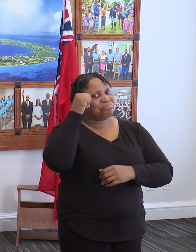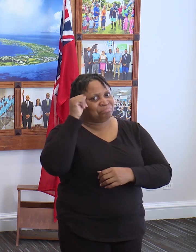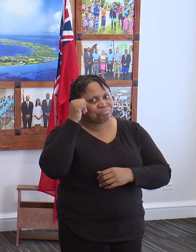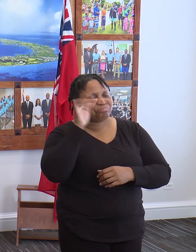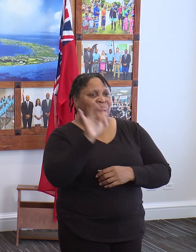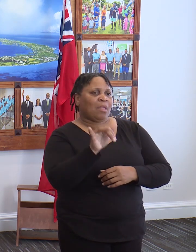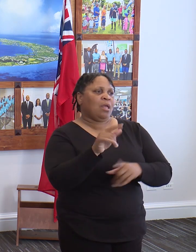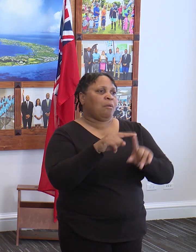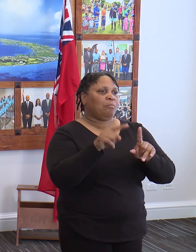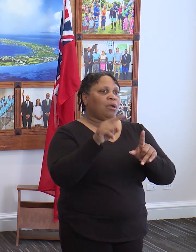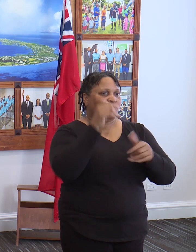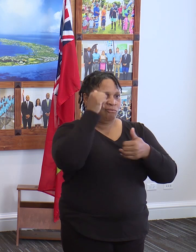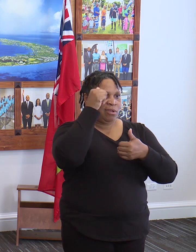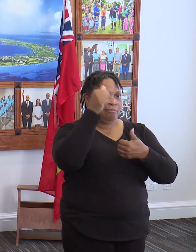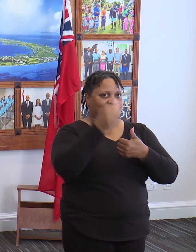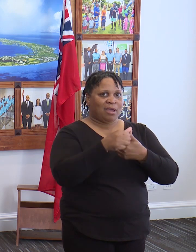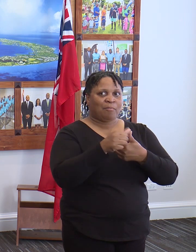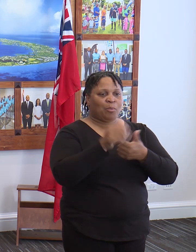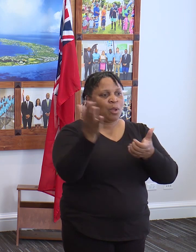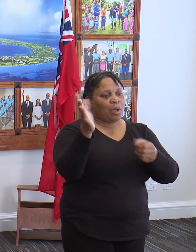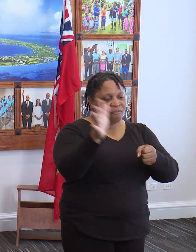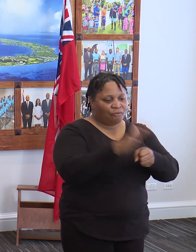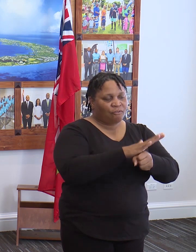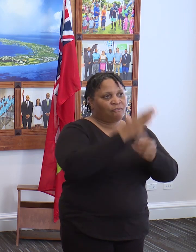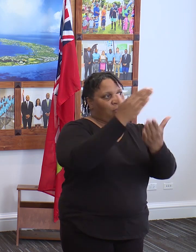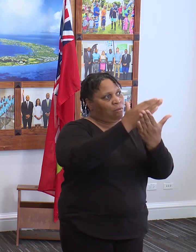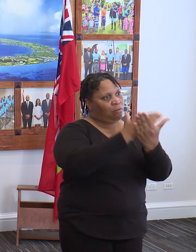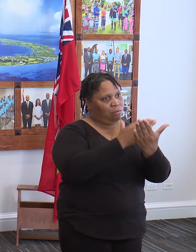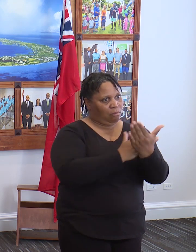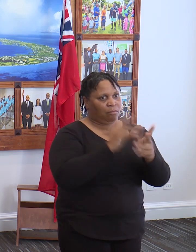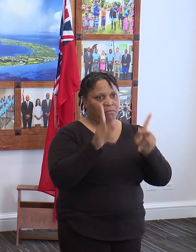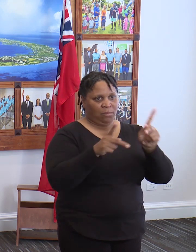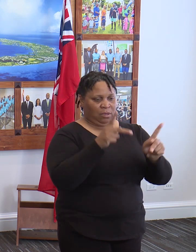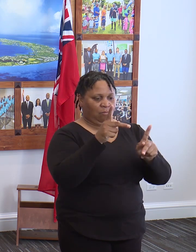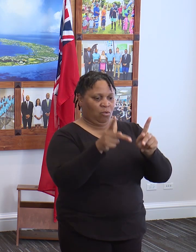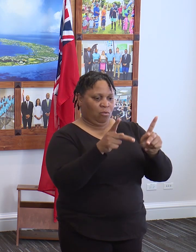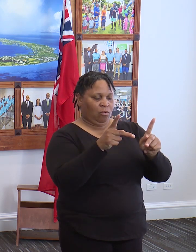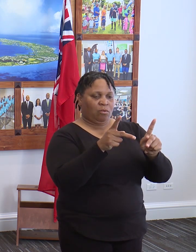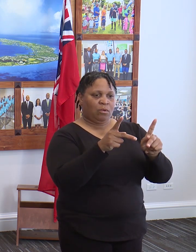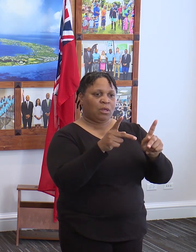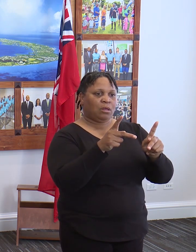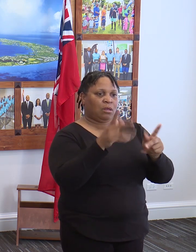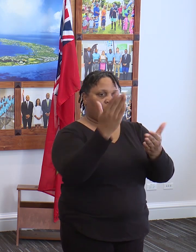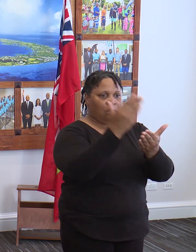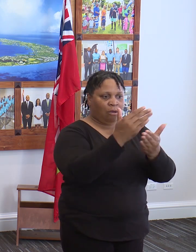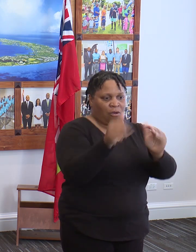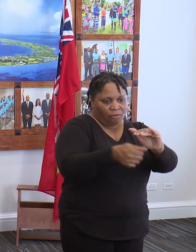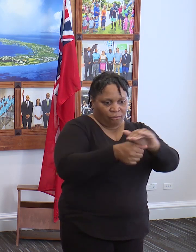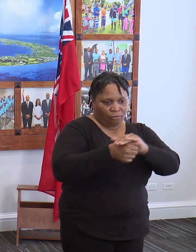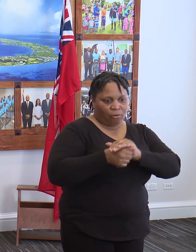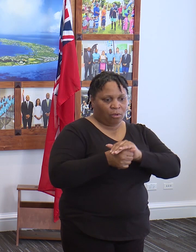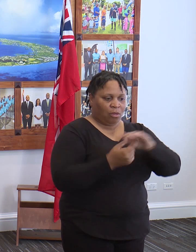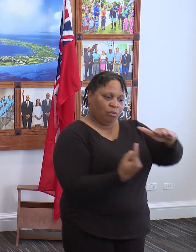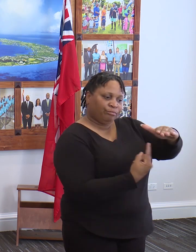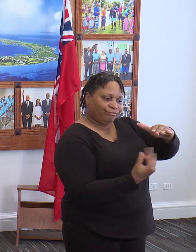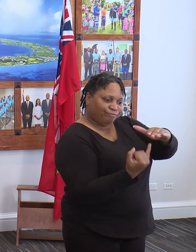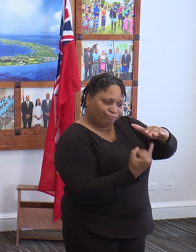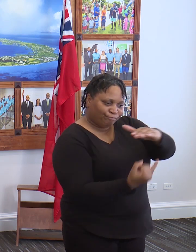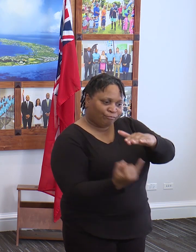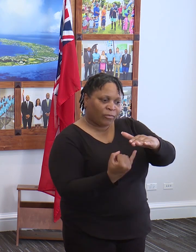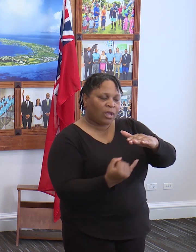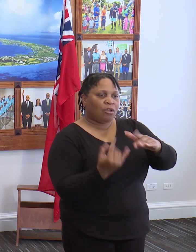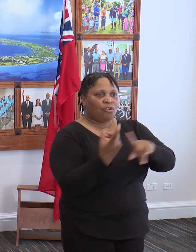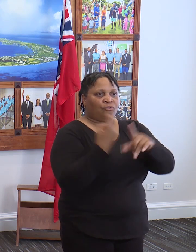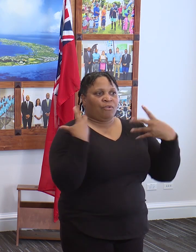minister says, we do have a full docket of all the persons who are on quarantine. Those persons from the public health monitoring side have been called